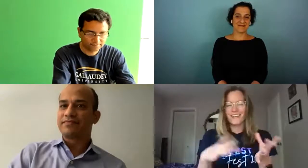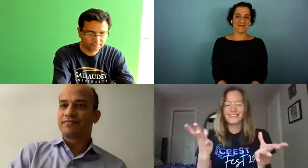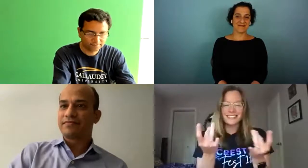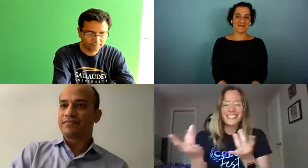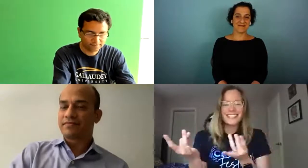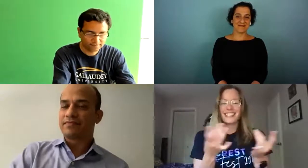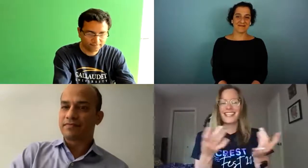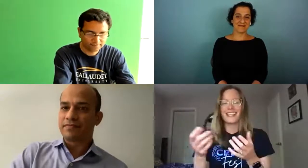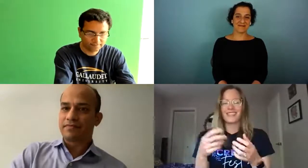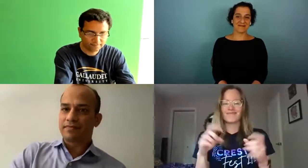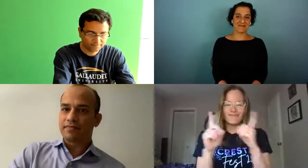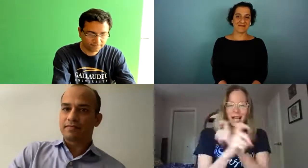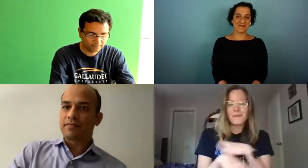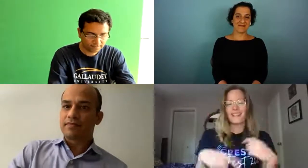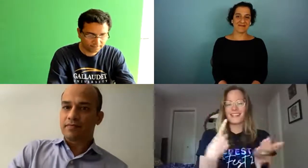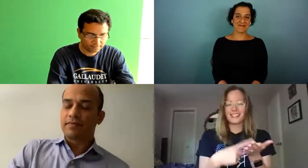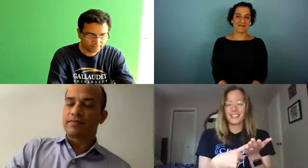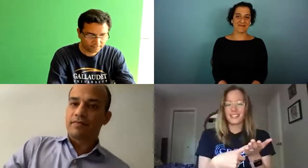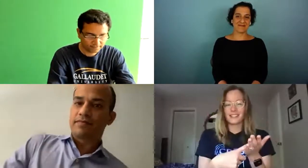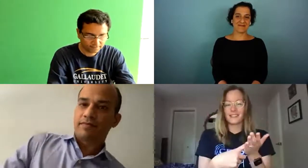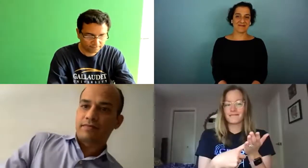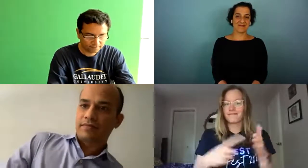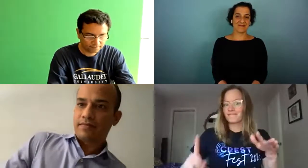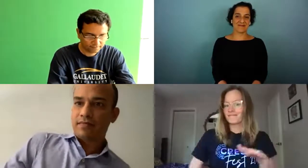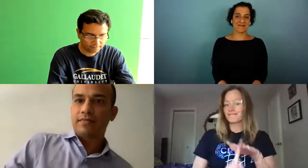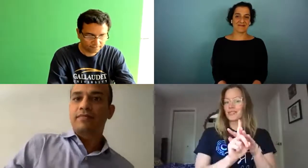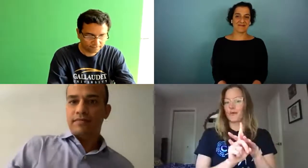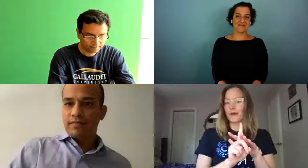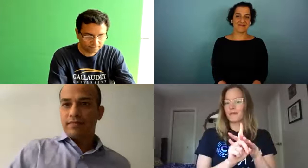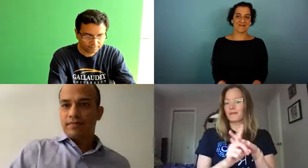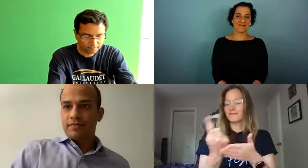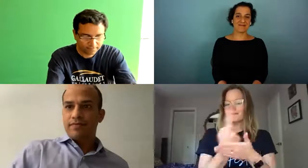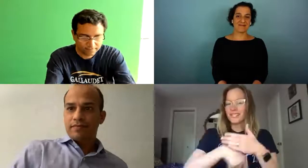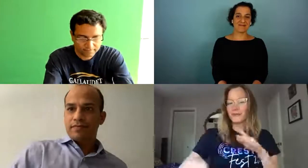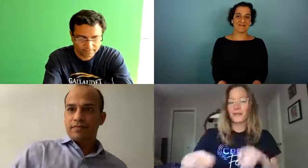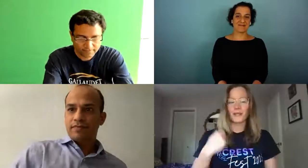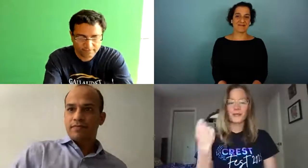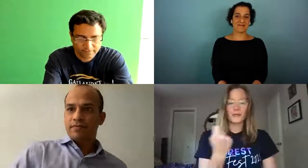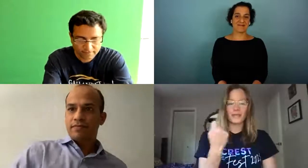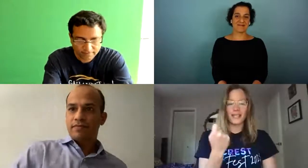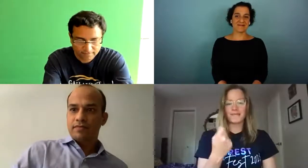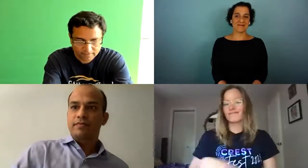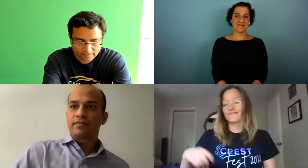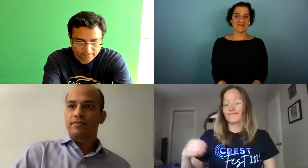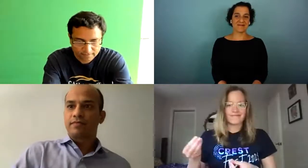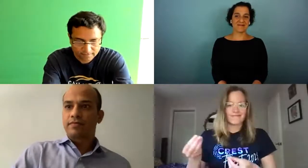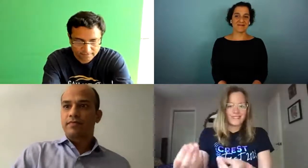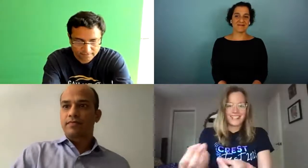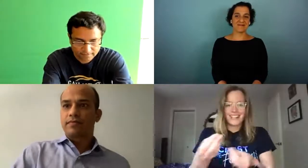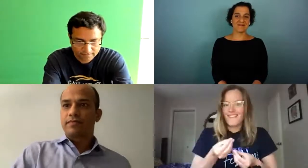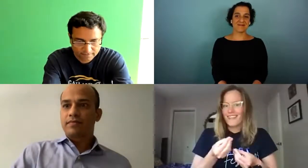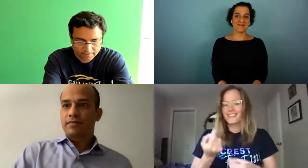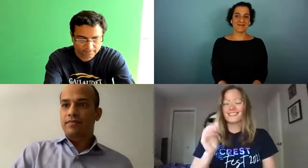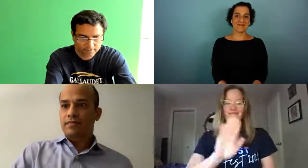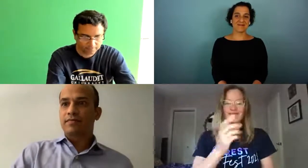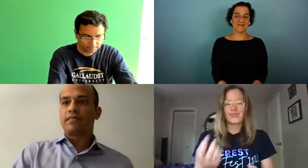log in if you're interested in ethics and these sorts of complicated topics and issues so be sure to tune in